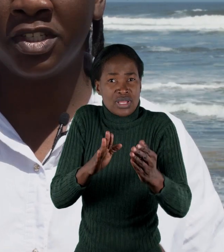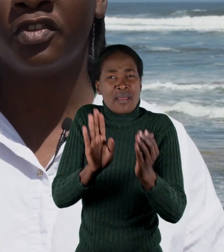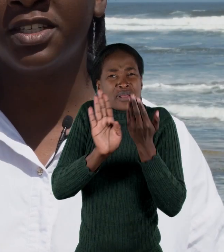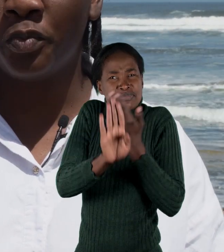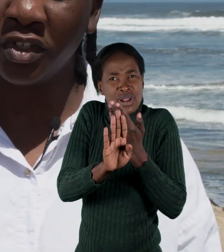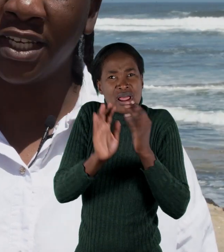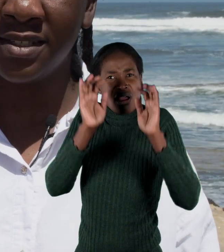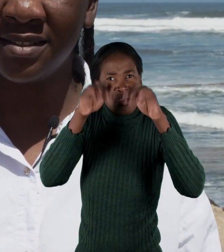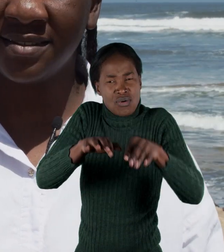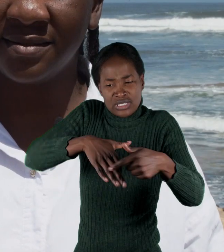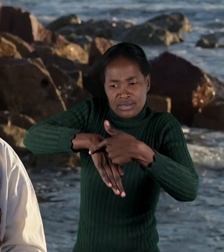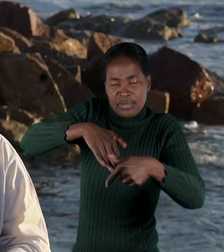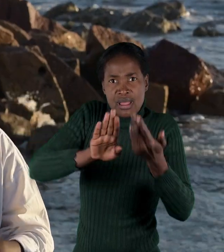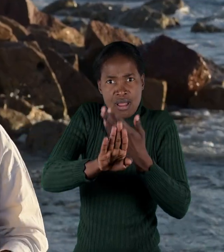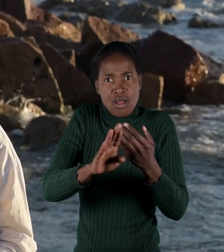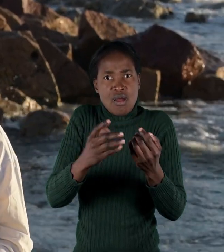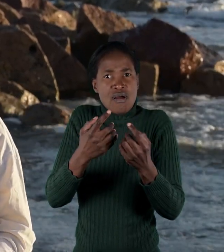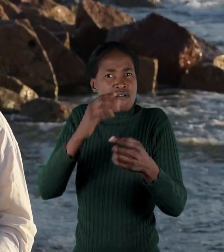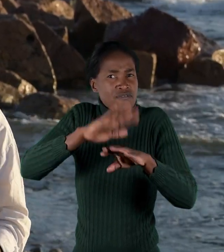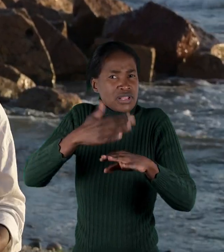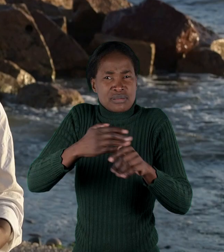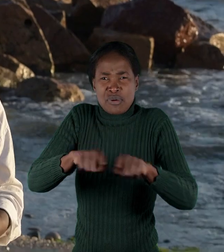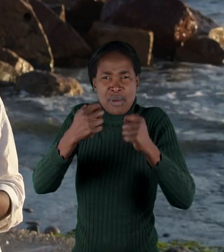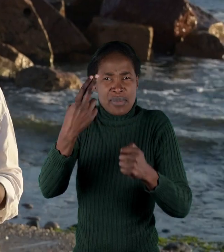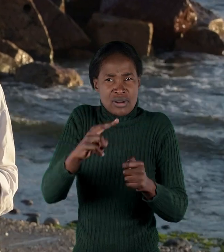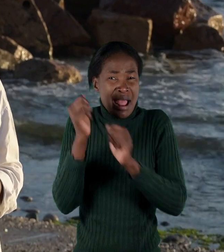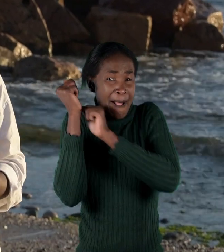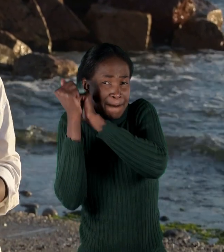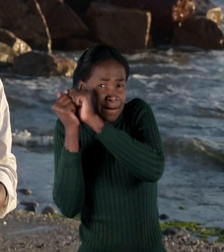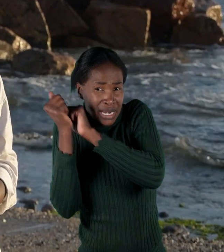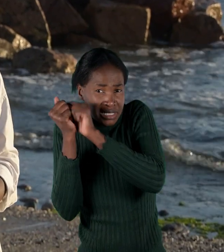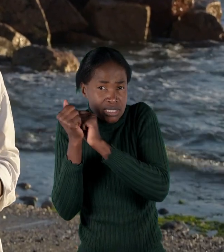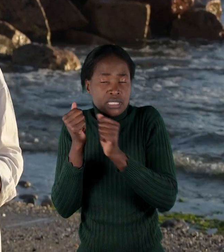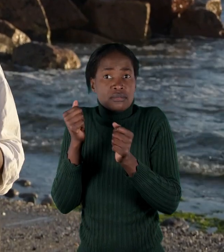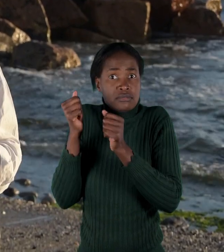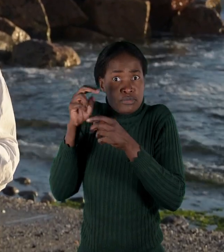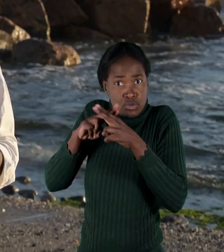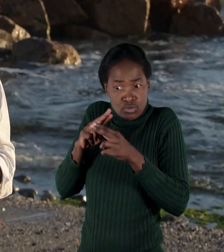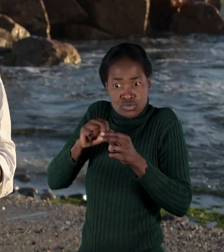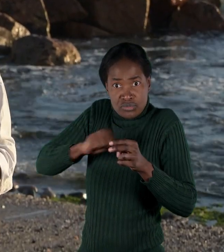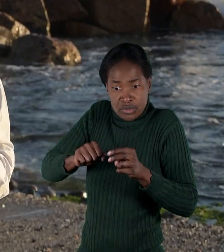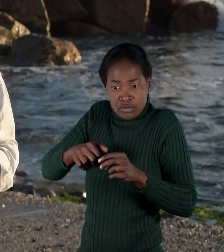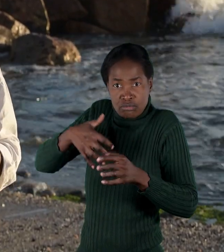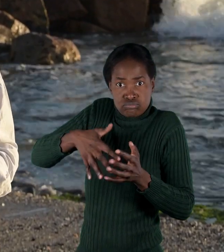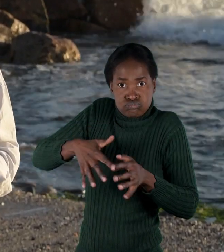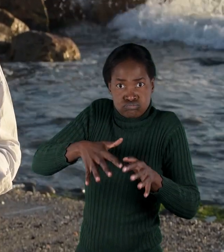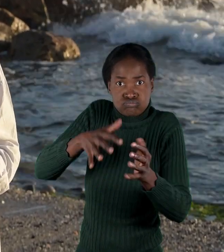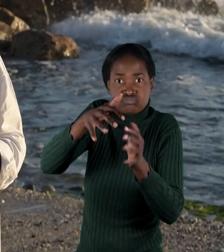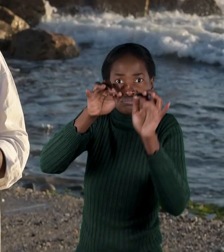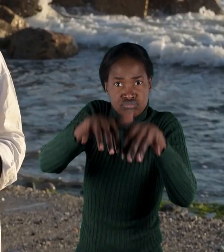destructive projects. Plastic from our lives inland often ends up in the ocean. We may not see it so often in Namibia, but